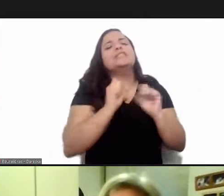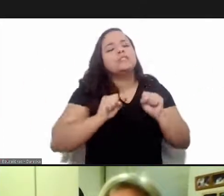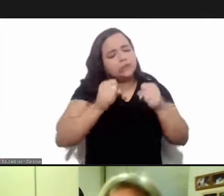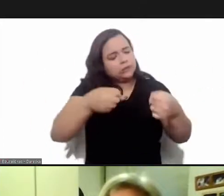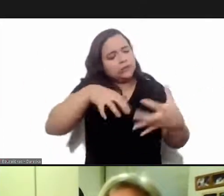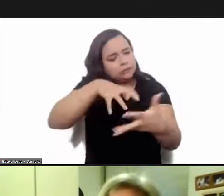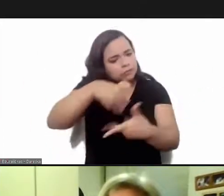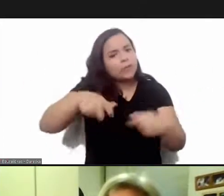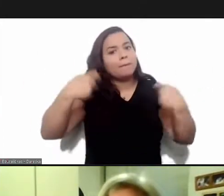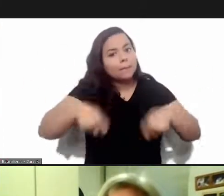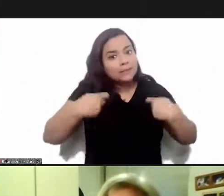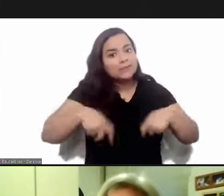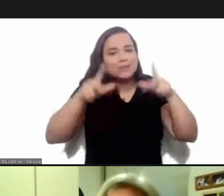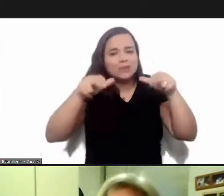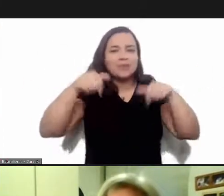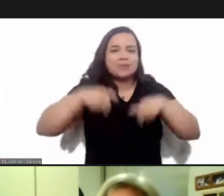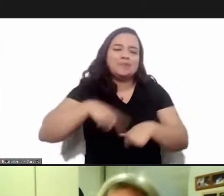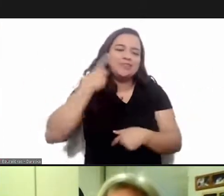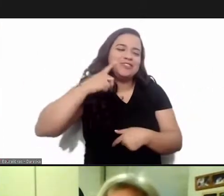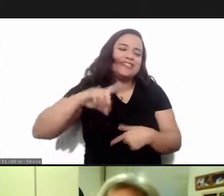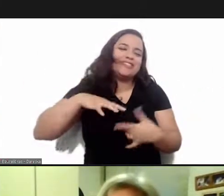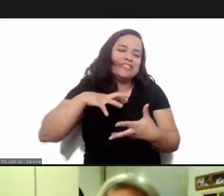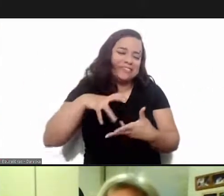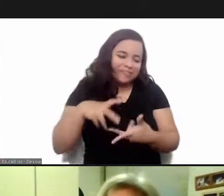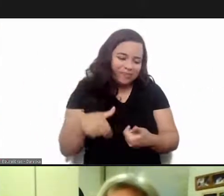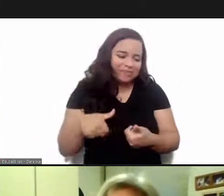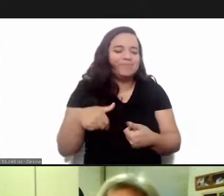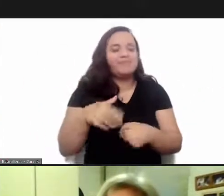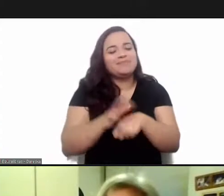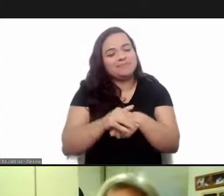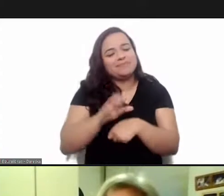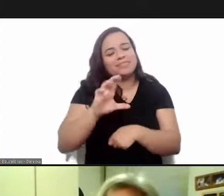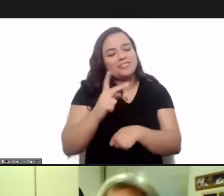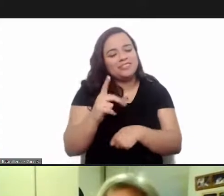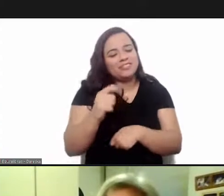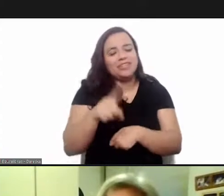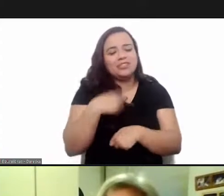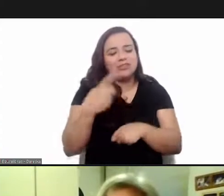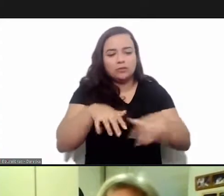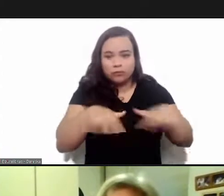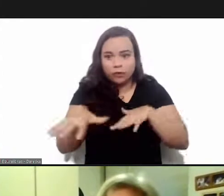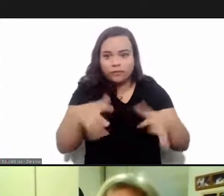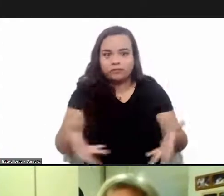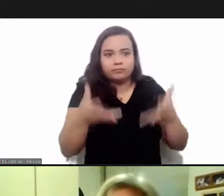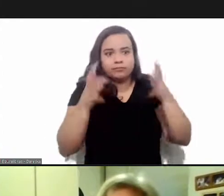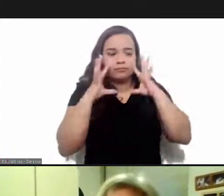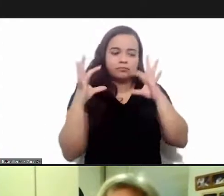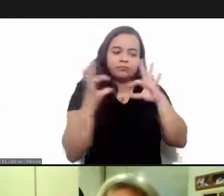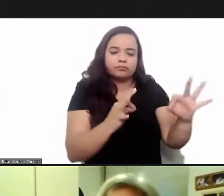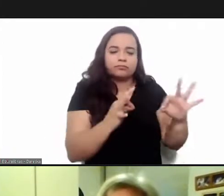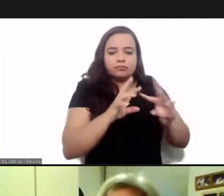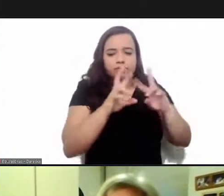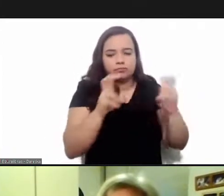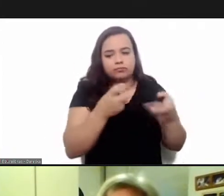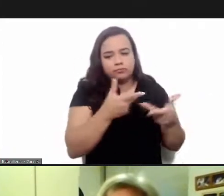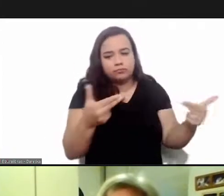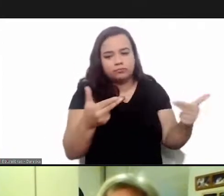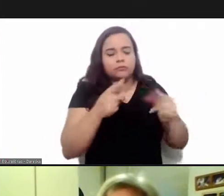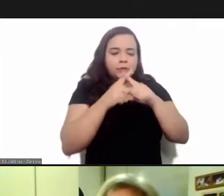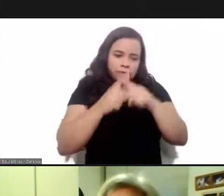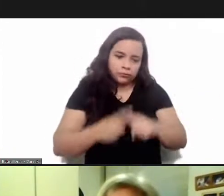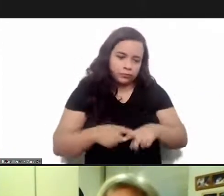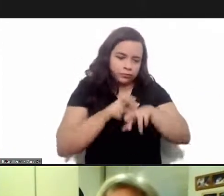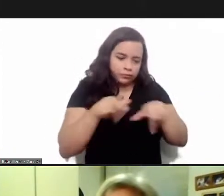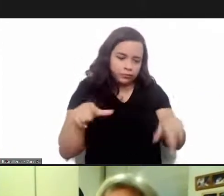on chagas day we are addressing and attempting to mobilize in order to focus our attention on these syndemic issues